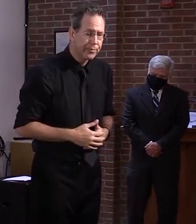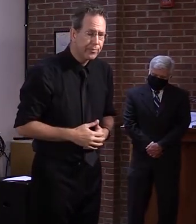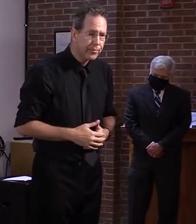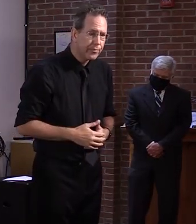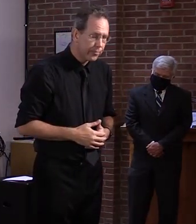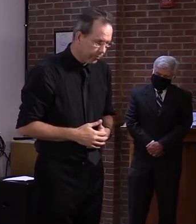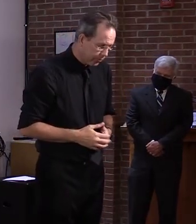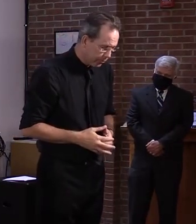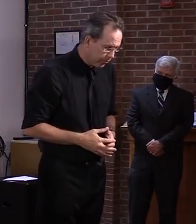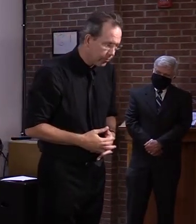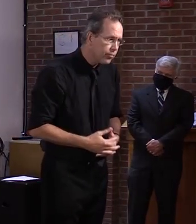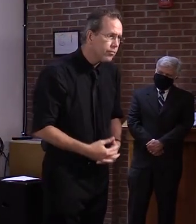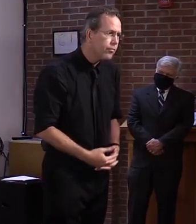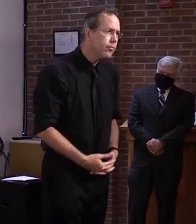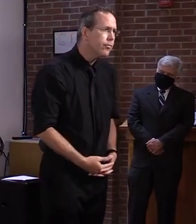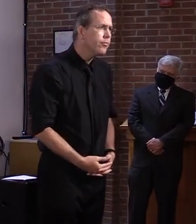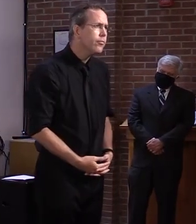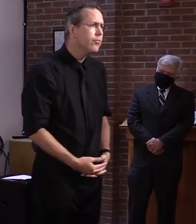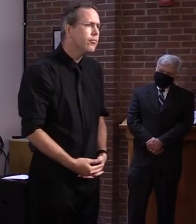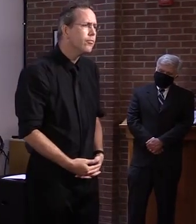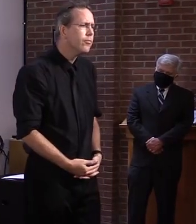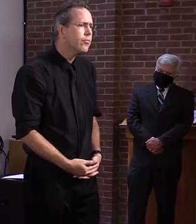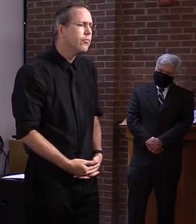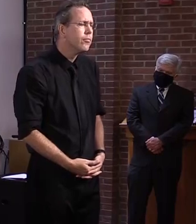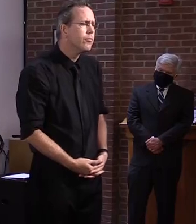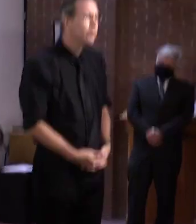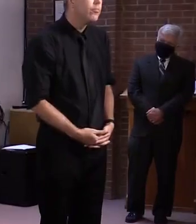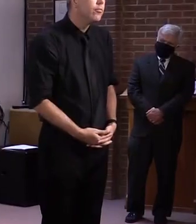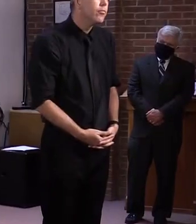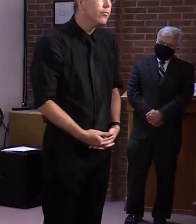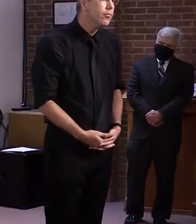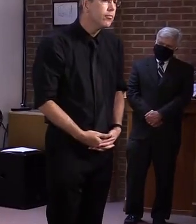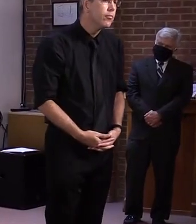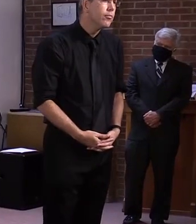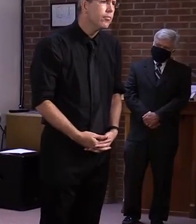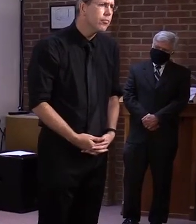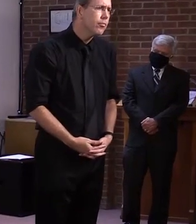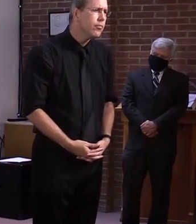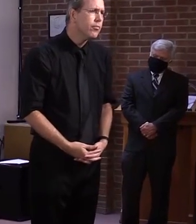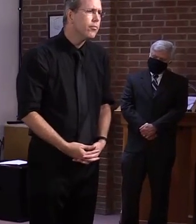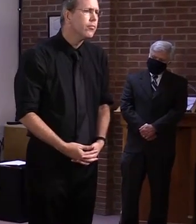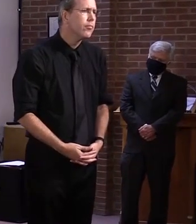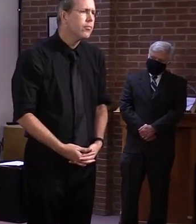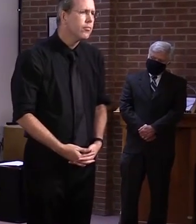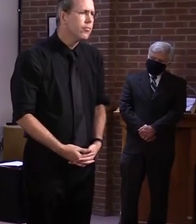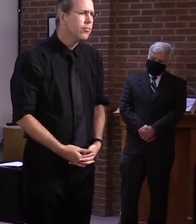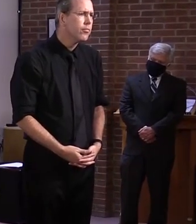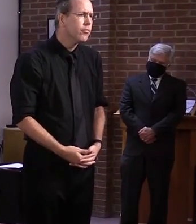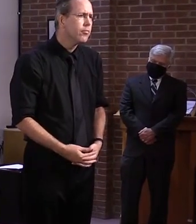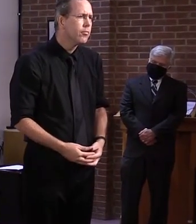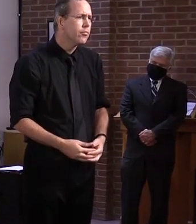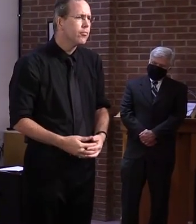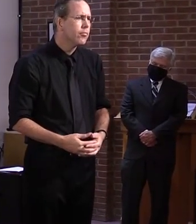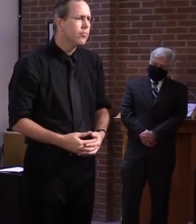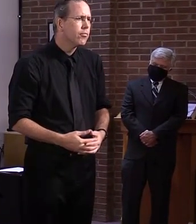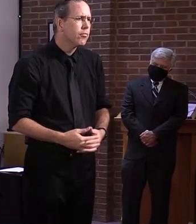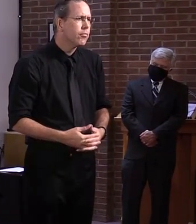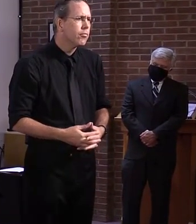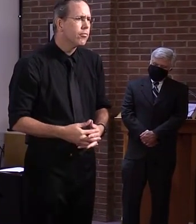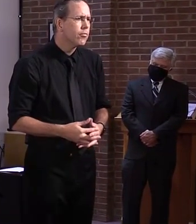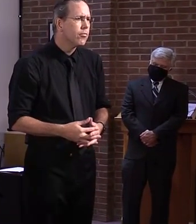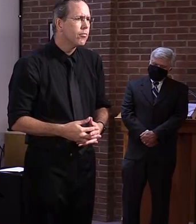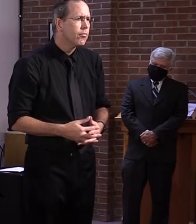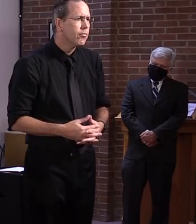Uh, yeah, good afternoon. Uh, this is for secretary French. Um, is the school by school reopening plan